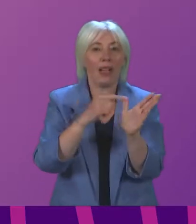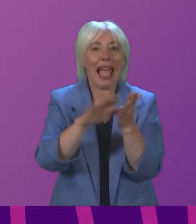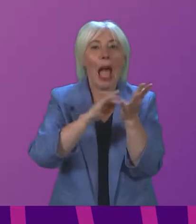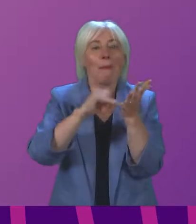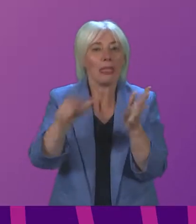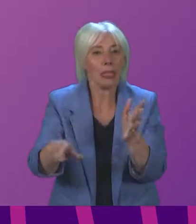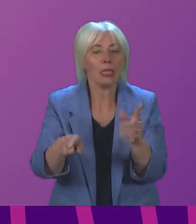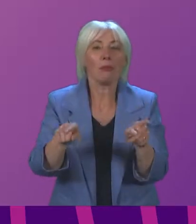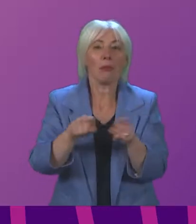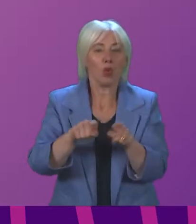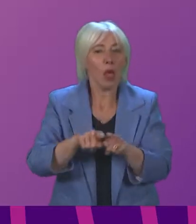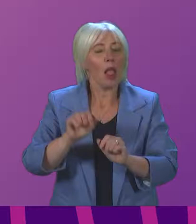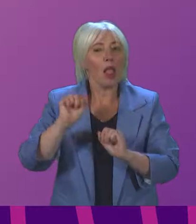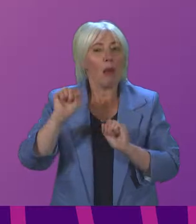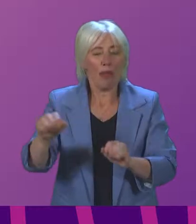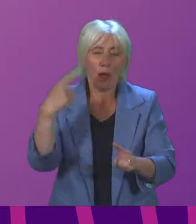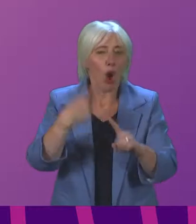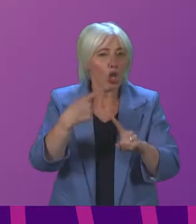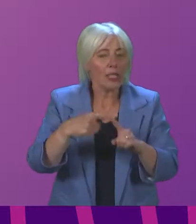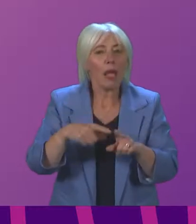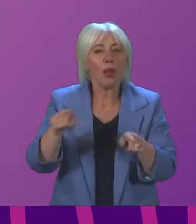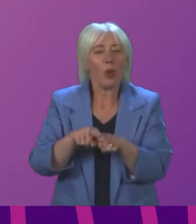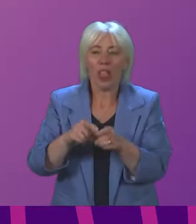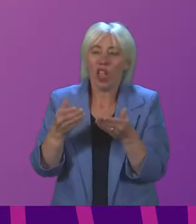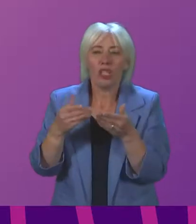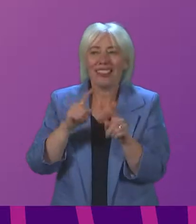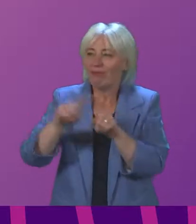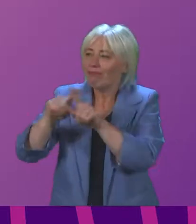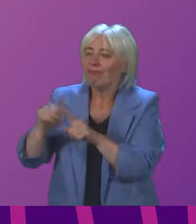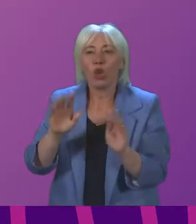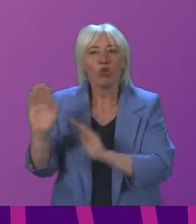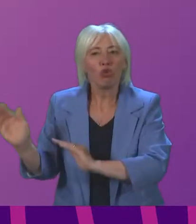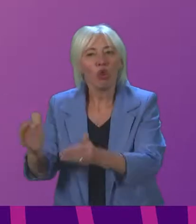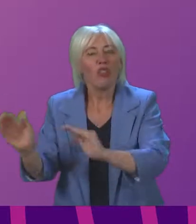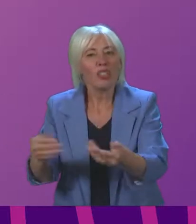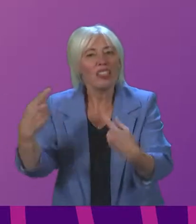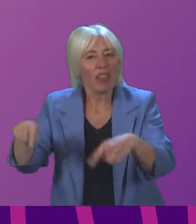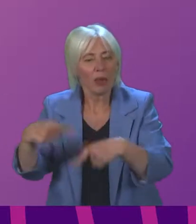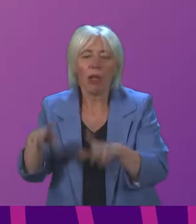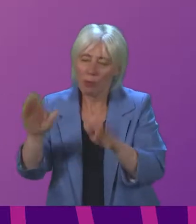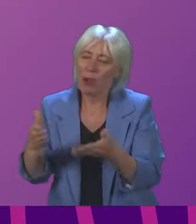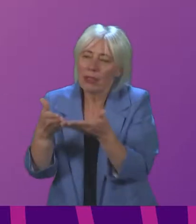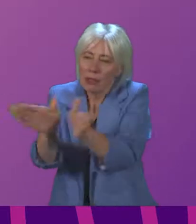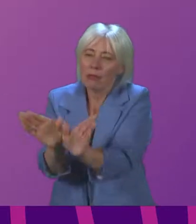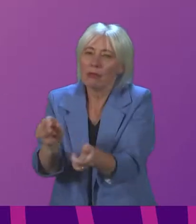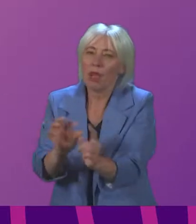but to improve the quality and scope of services as well. So, can I turn finally, in